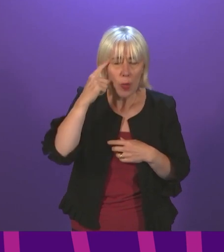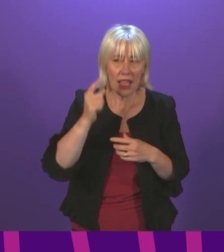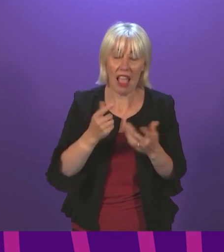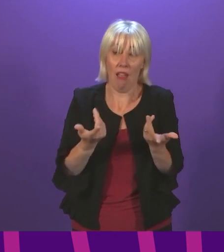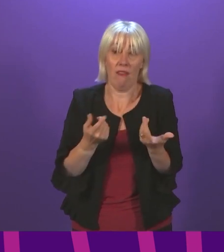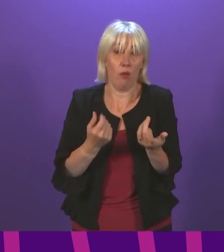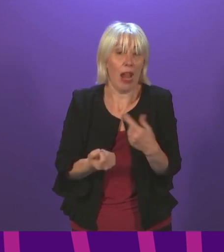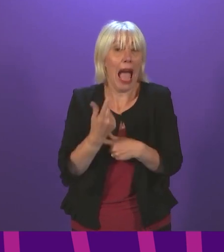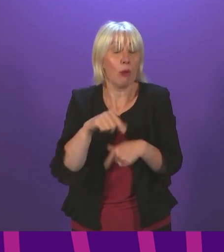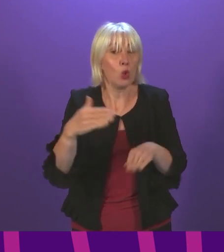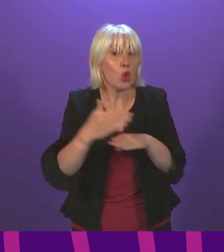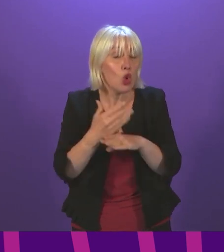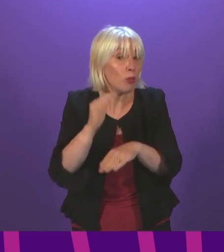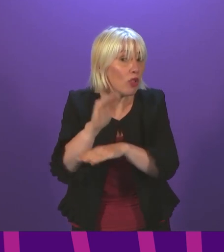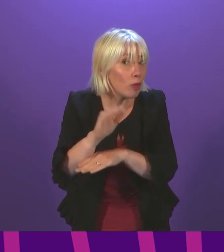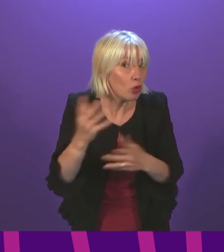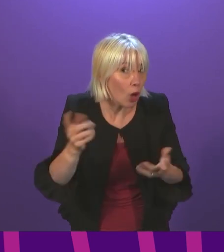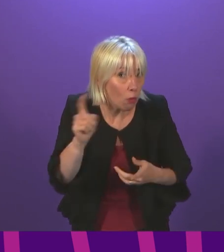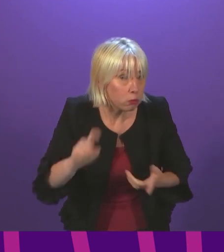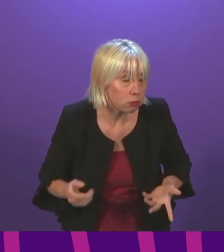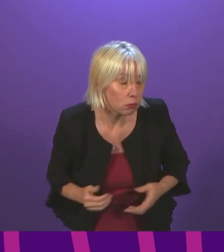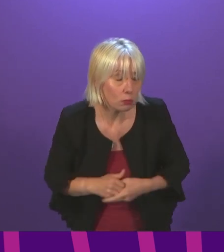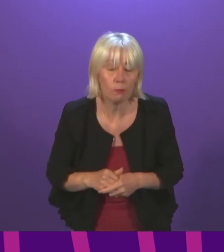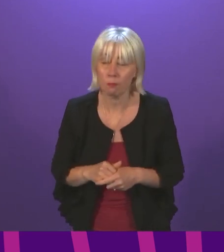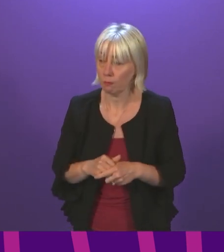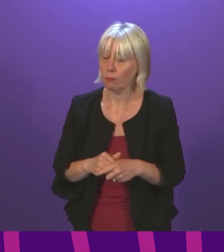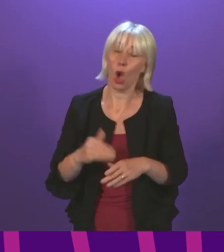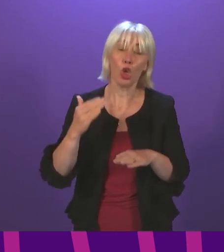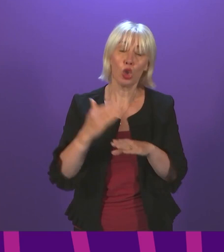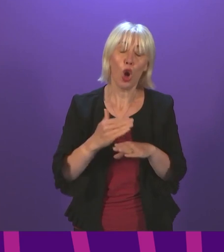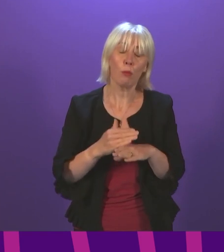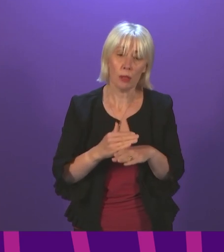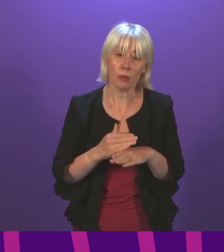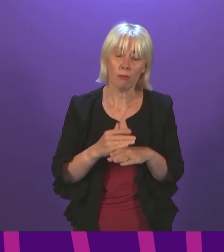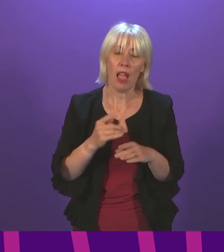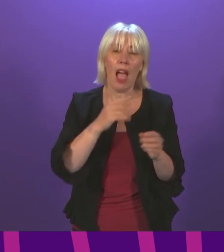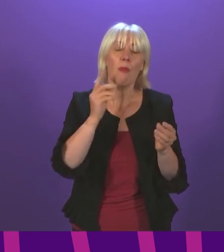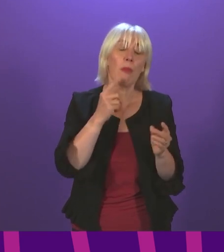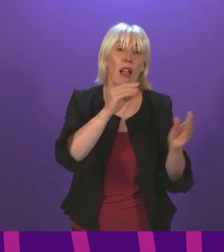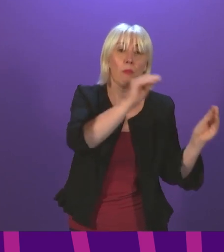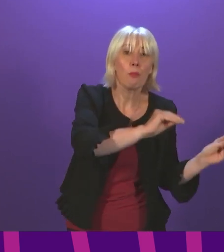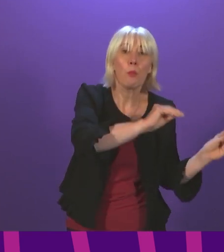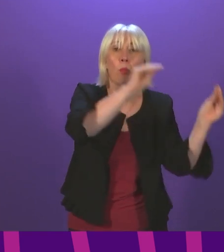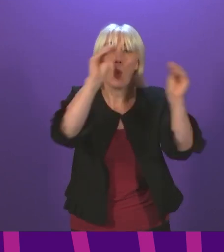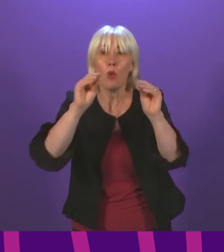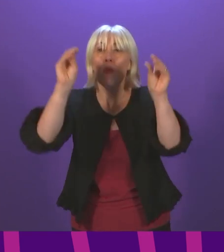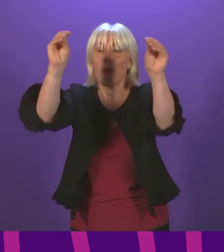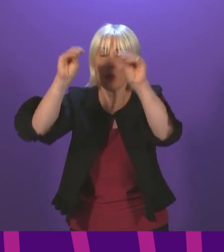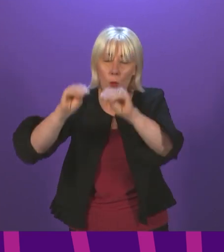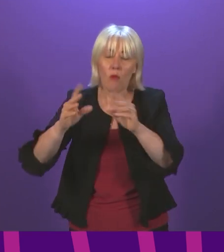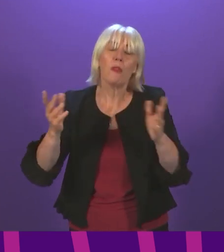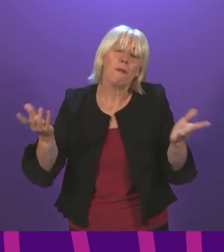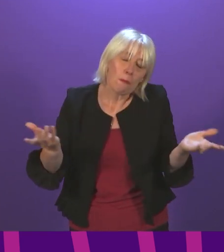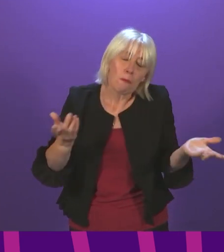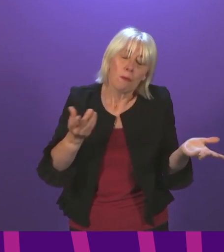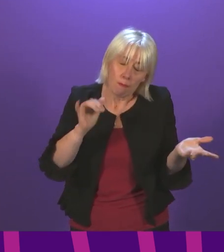jobs in future? First Minister. In terms of the jobs, the issues around relocation are important and those were the ones I was alluding to.